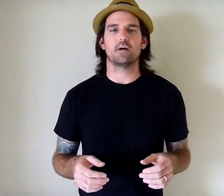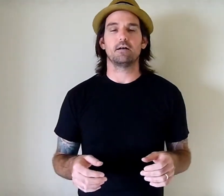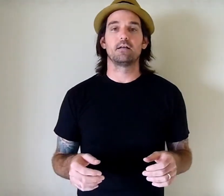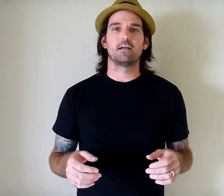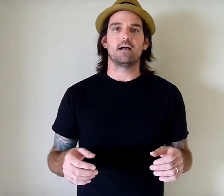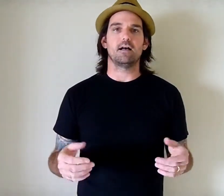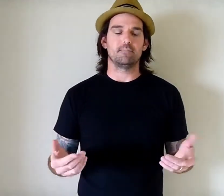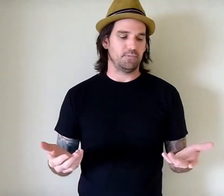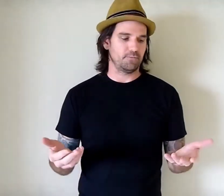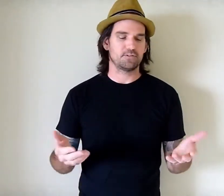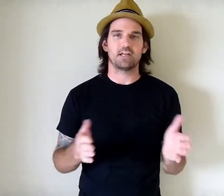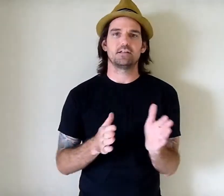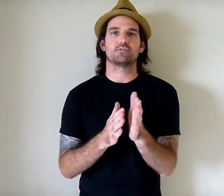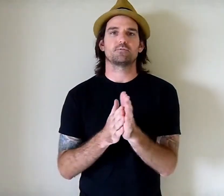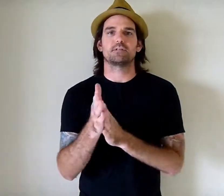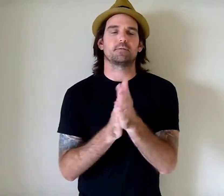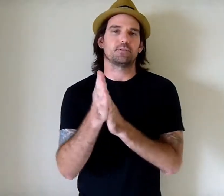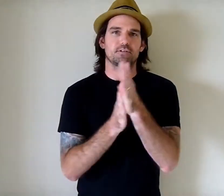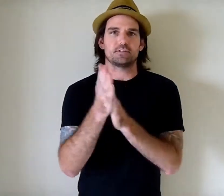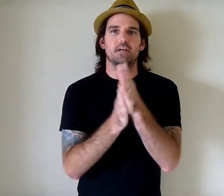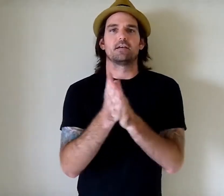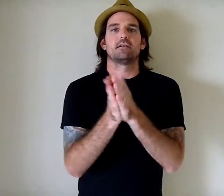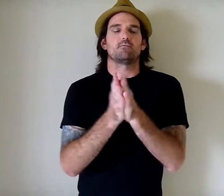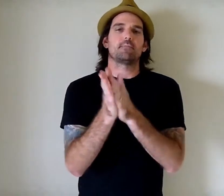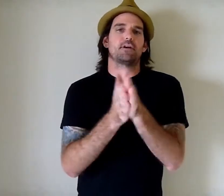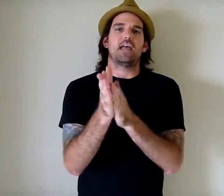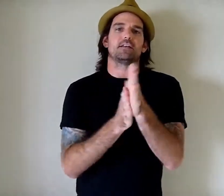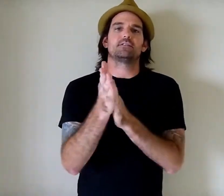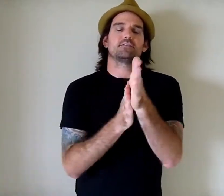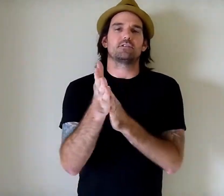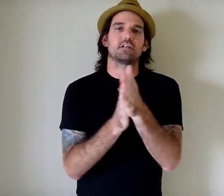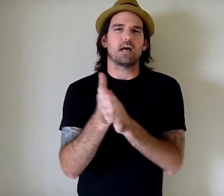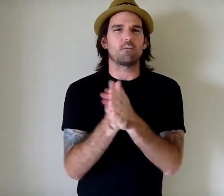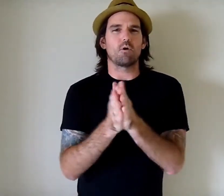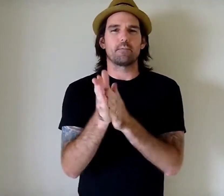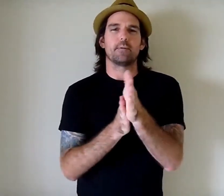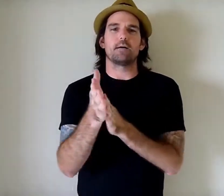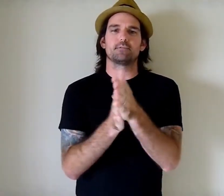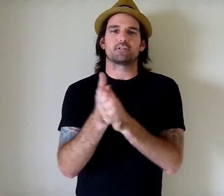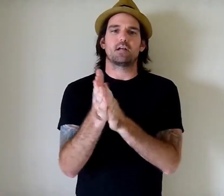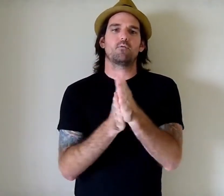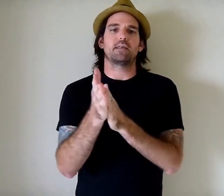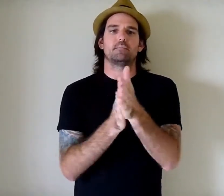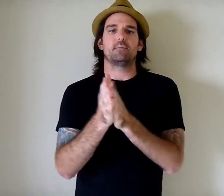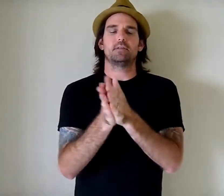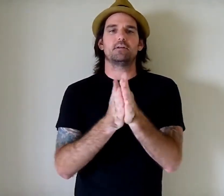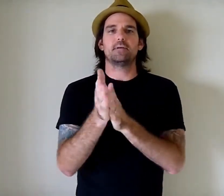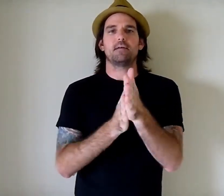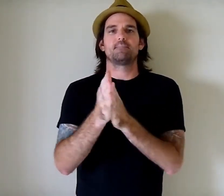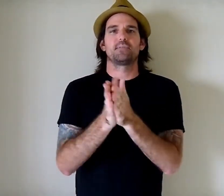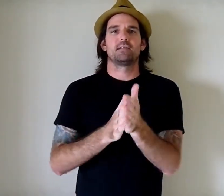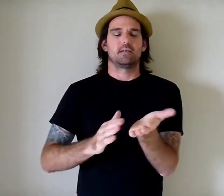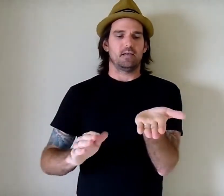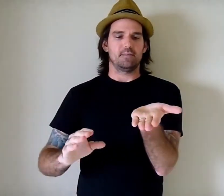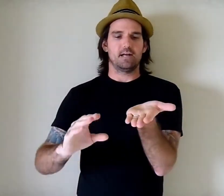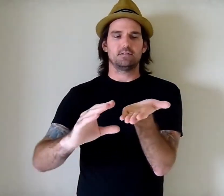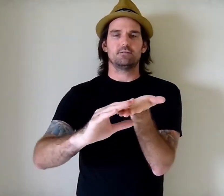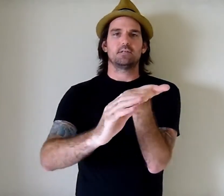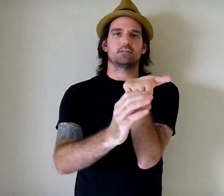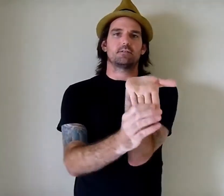well. The first thing I do is really simple. It's just rubber hands just to kind of warm them up, just kind of wake them up a little bit. And then I do these